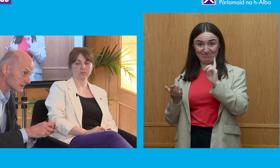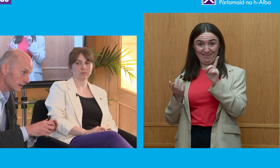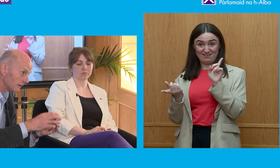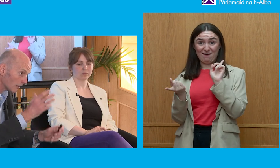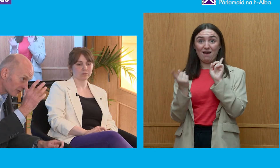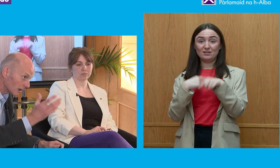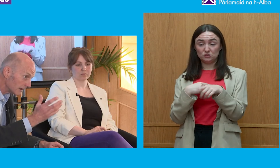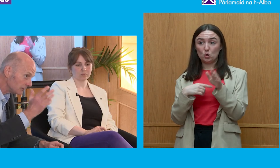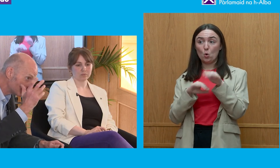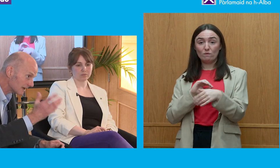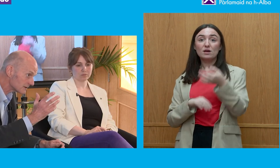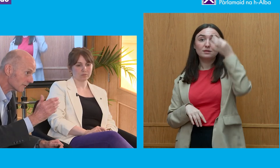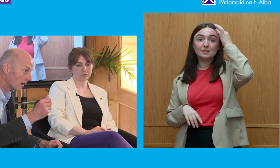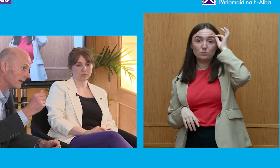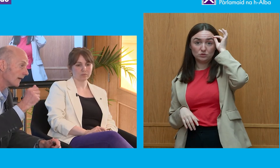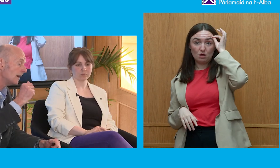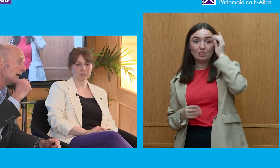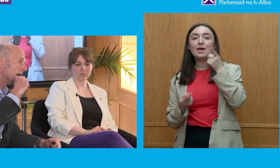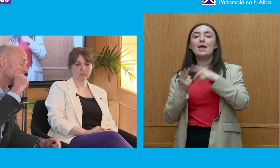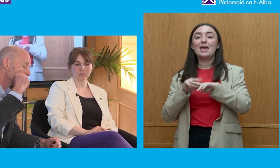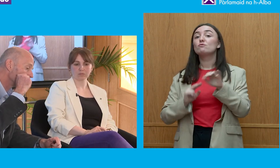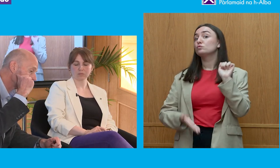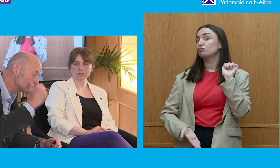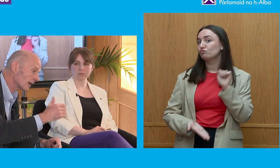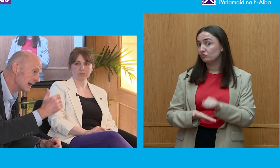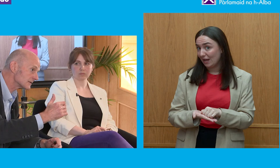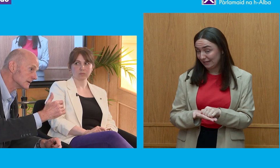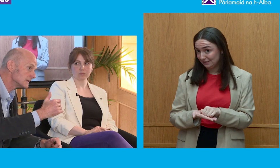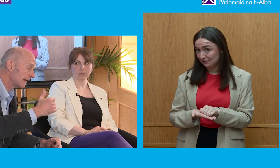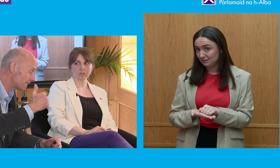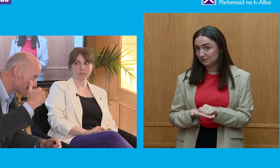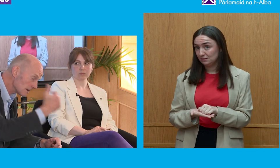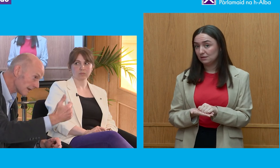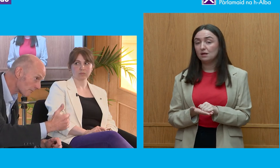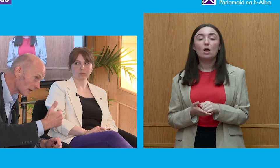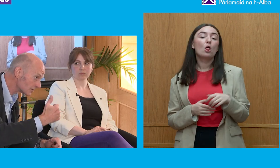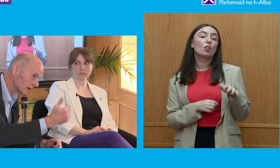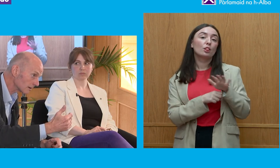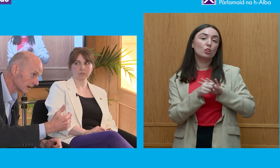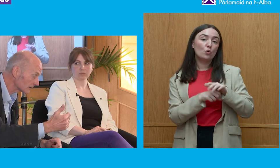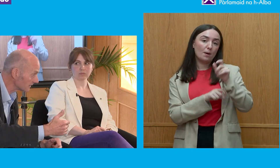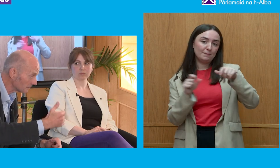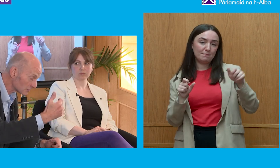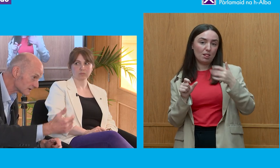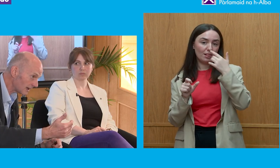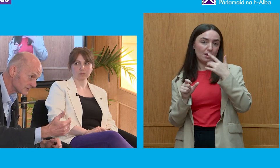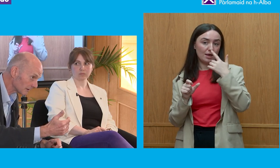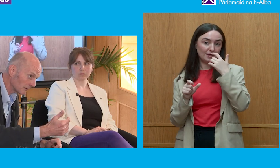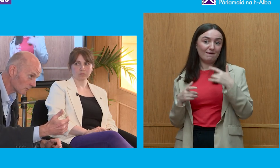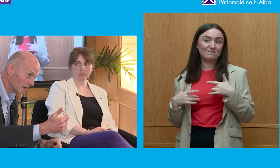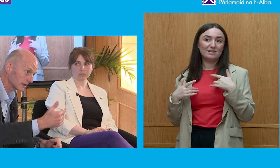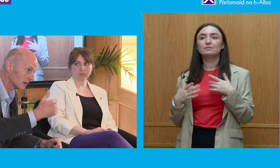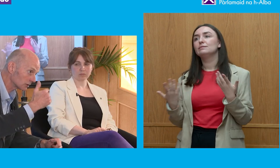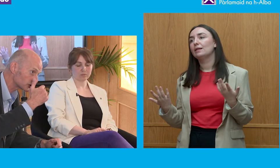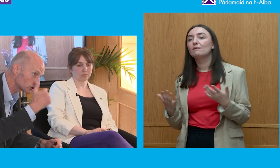councils ultimately if you get this right local actors feel that pressure locally because if your bus time